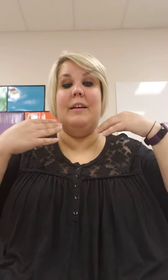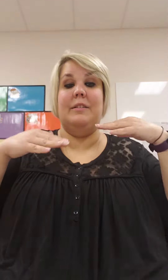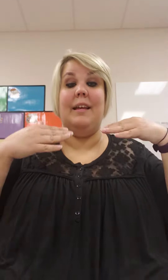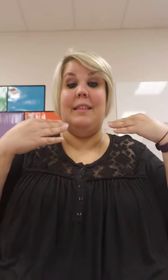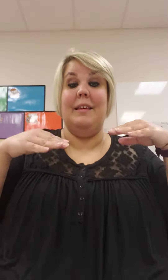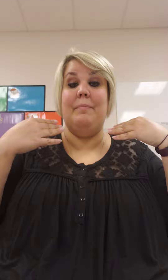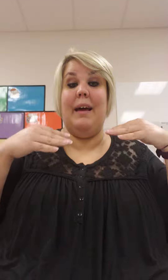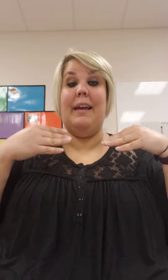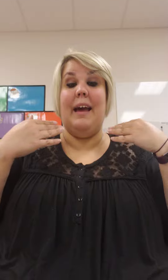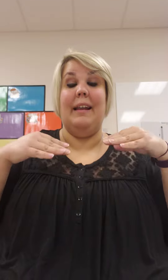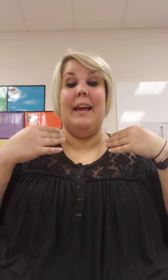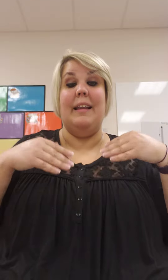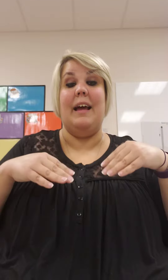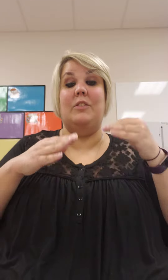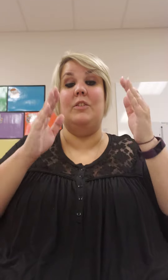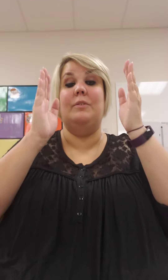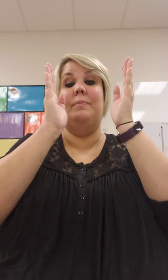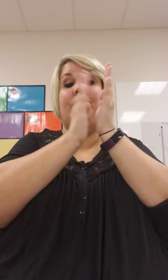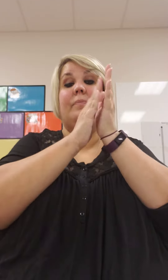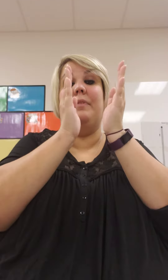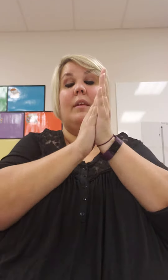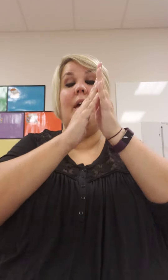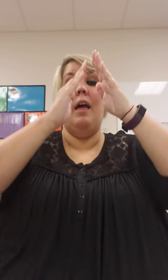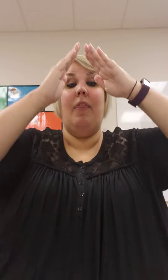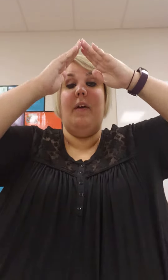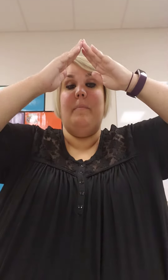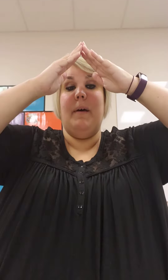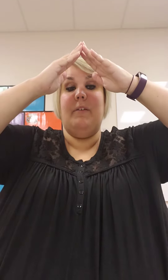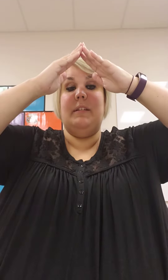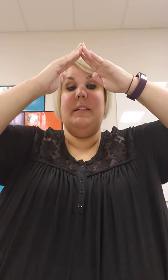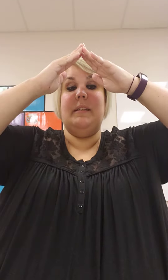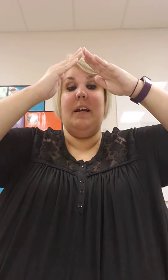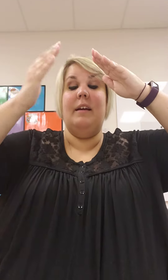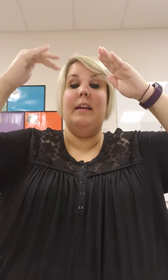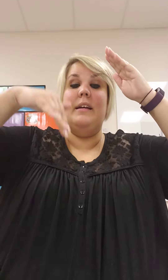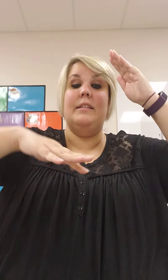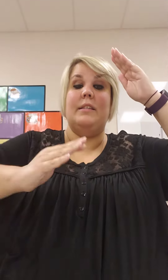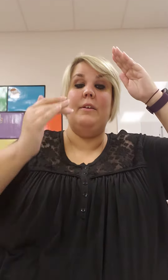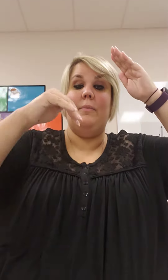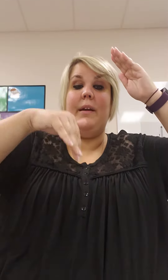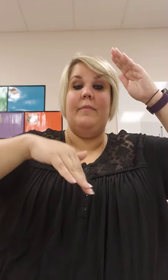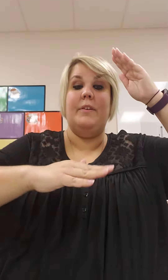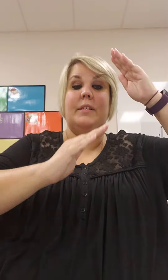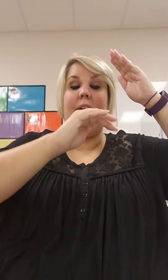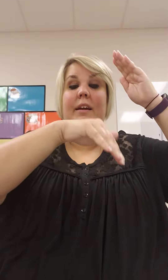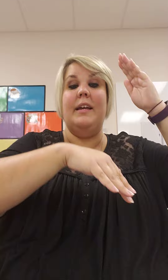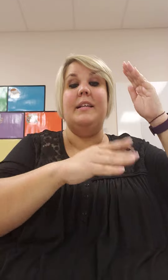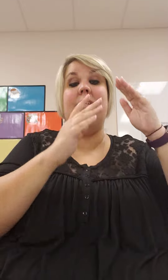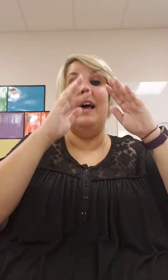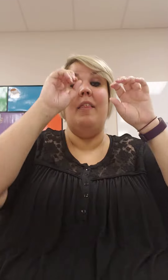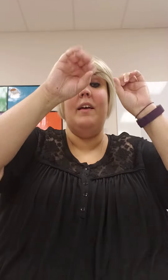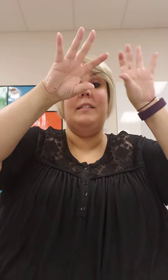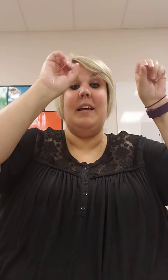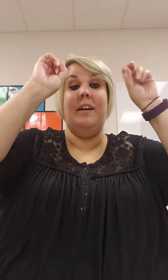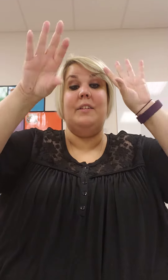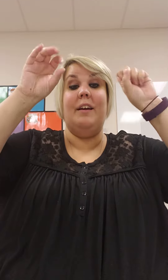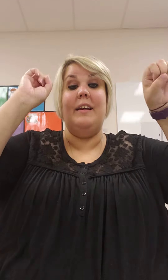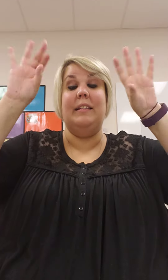there's nothing my God cannot do. The mountains are His, the rivers are His, the stars are His